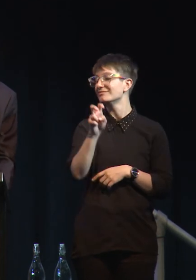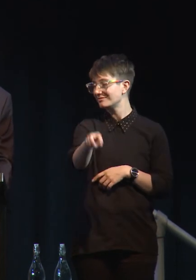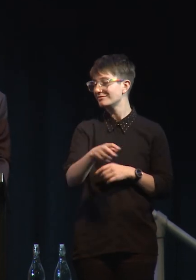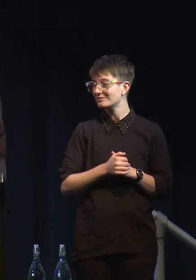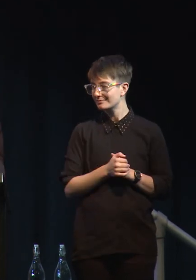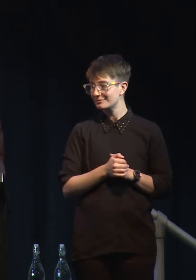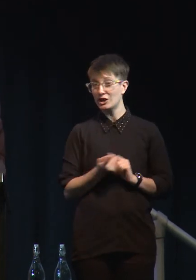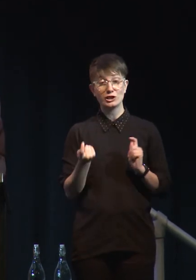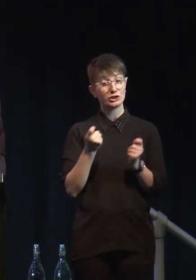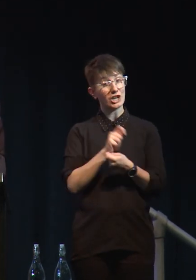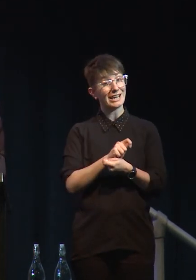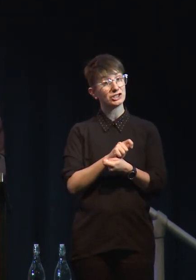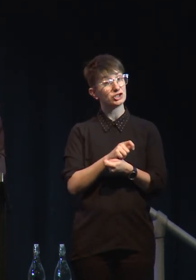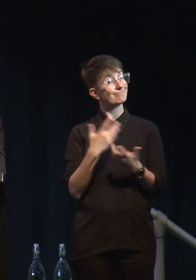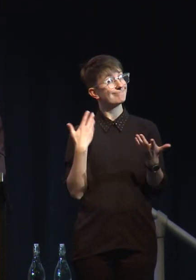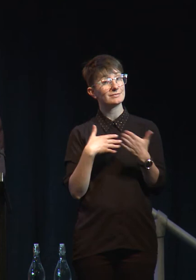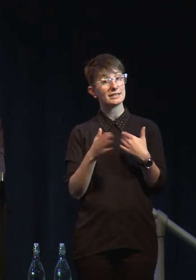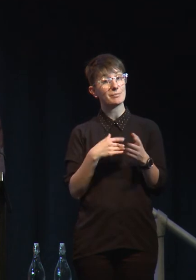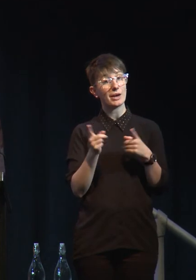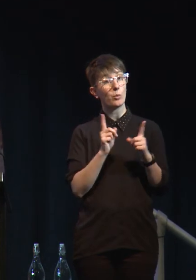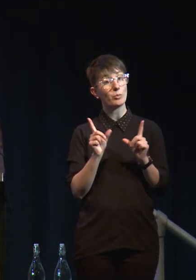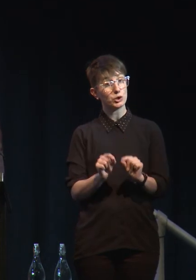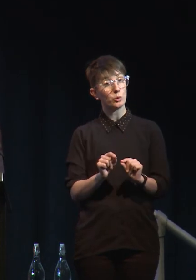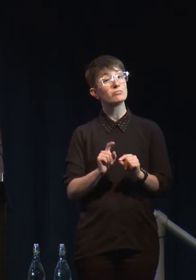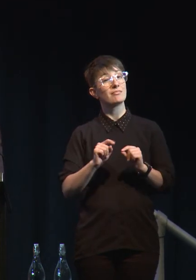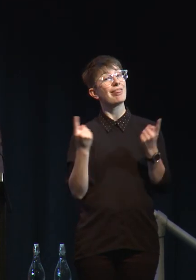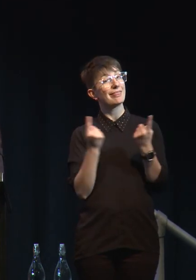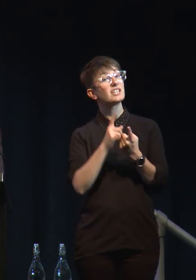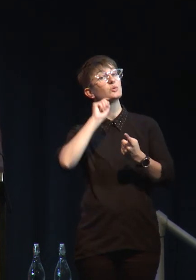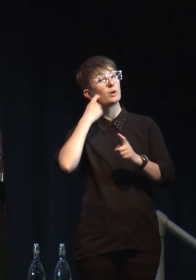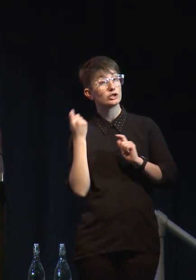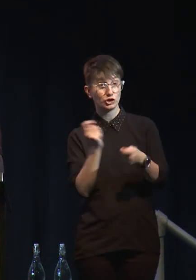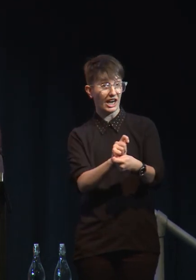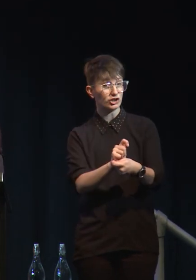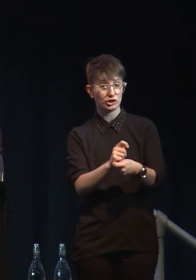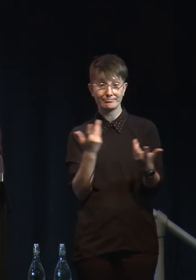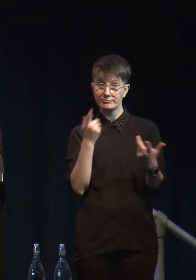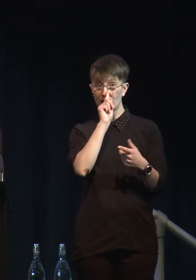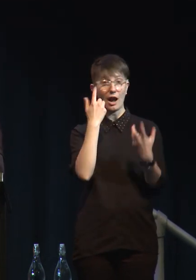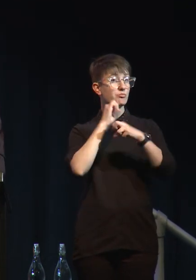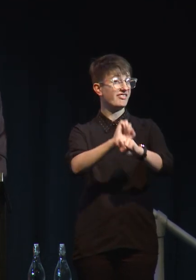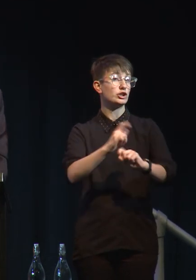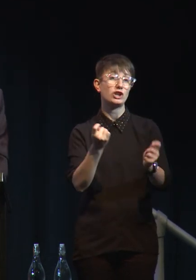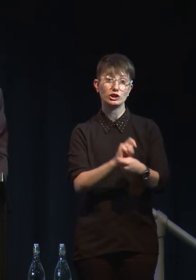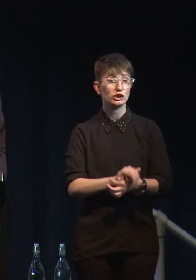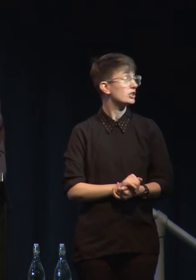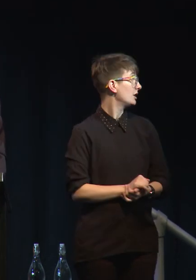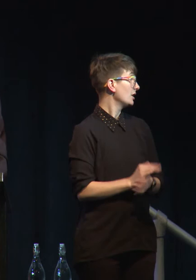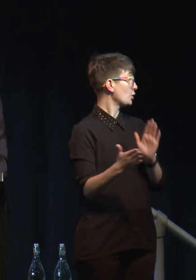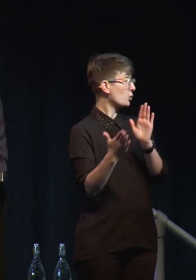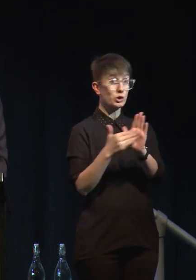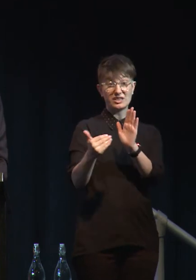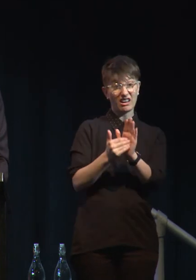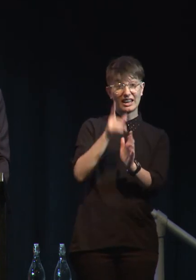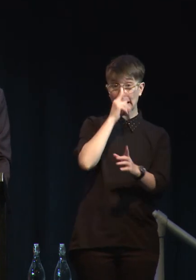and change is inevitable, and will New Zealand lead or follow? Well, I think